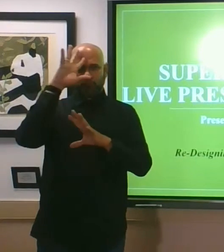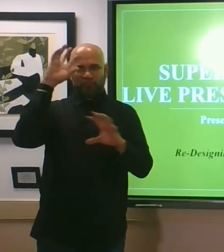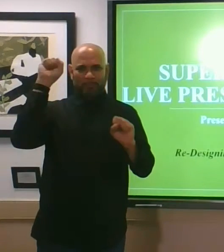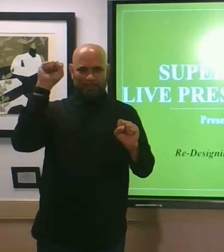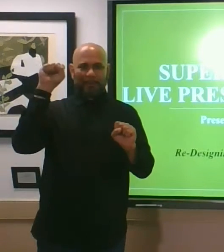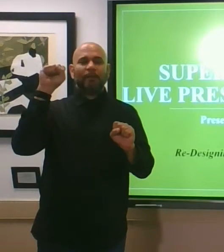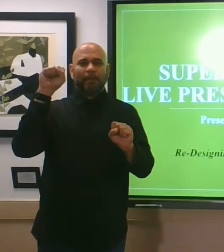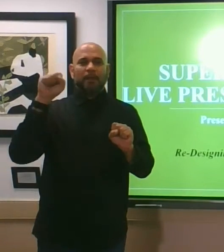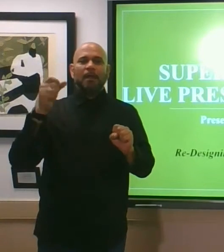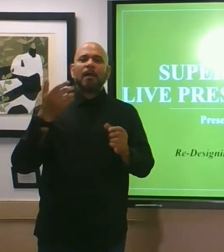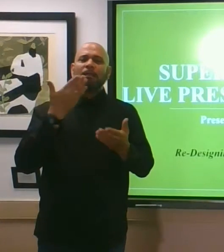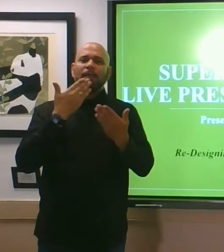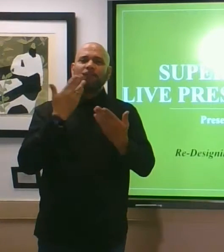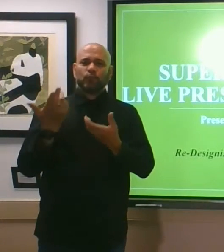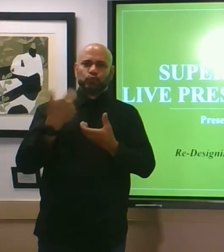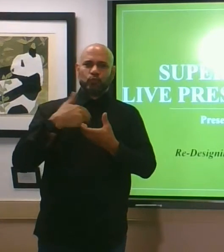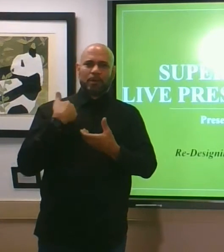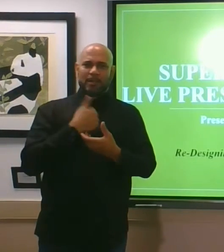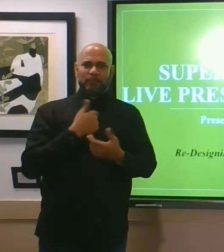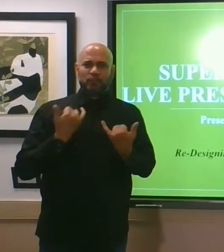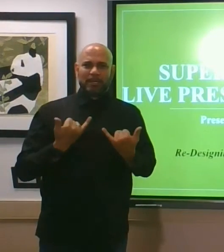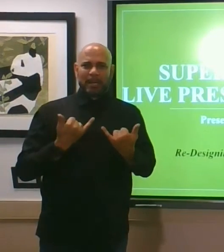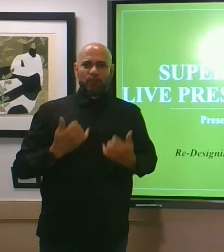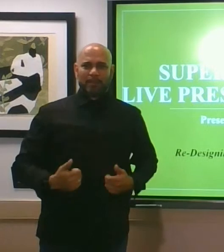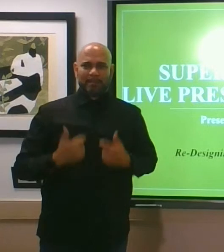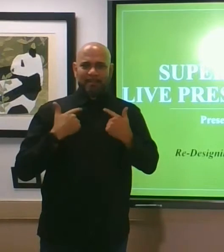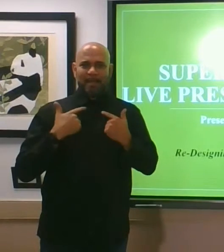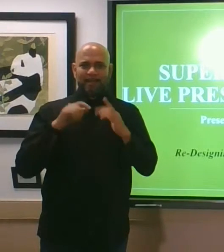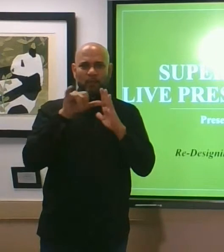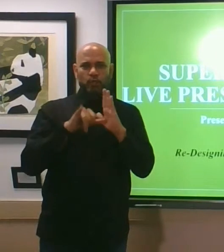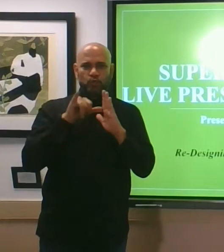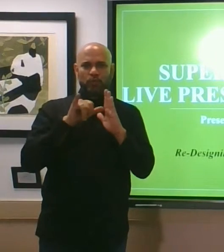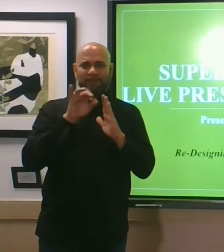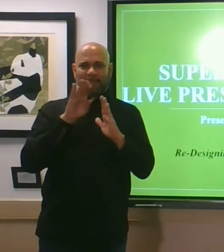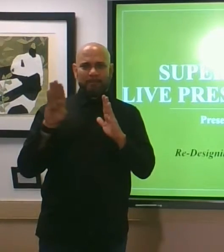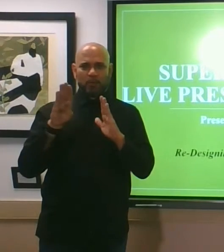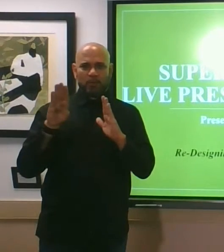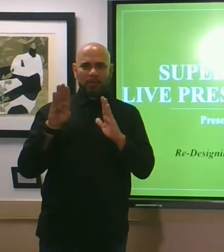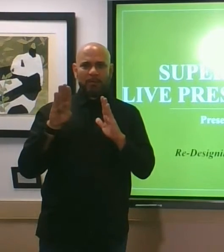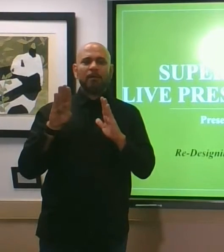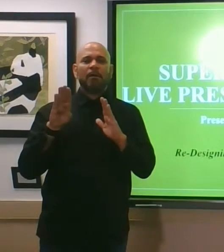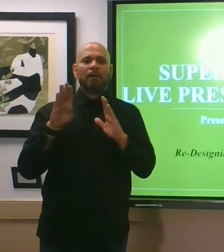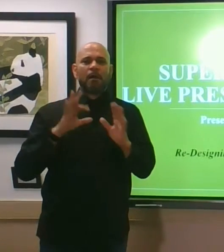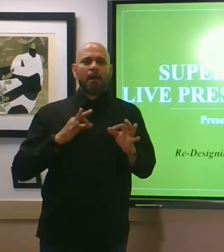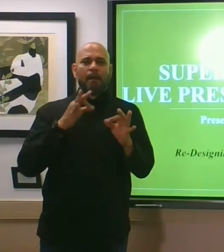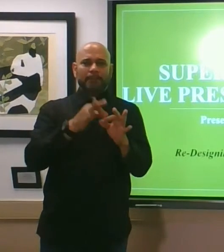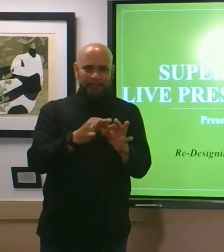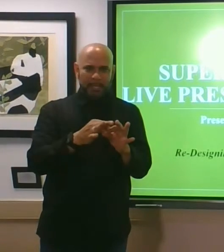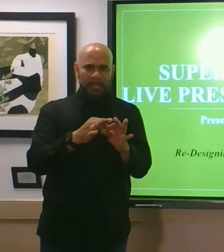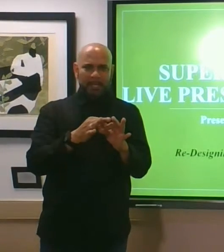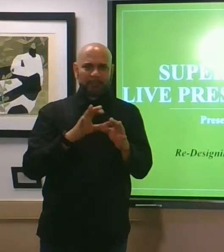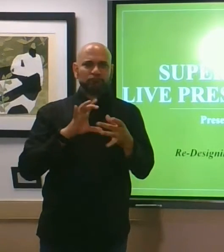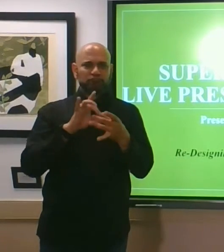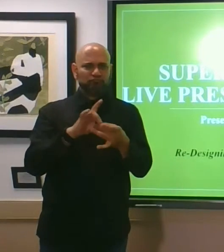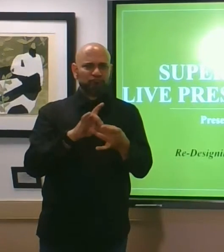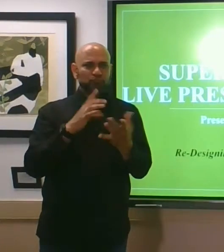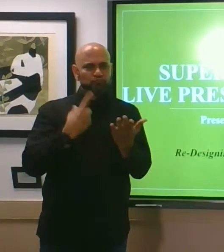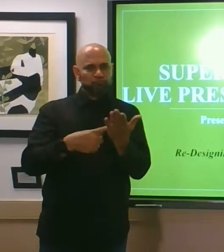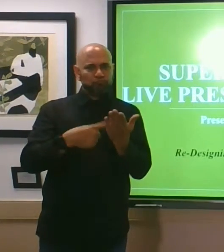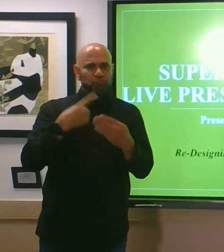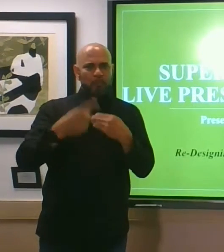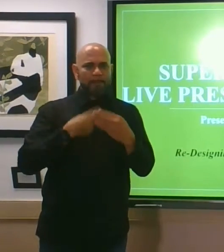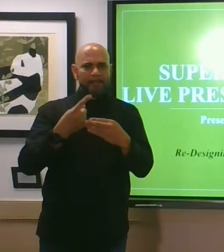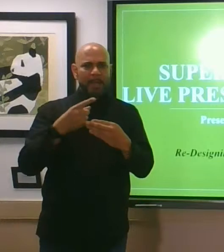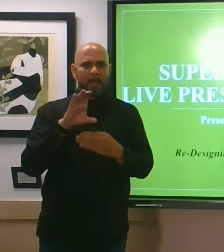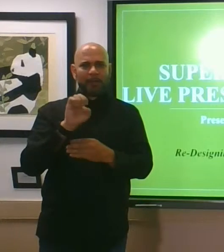you for joining us today on this live youtube facebook update relative to our clayton county public schools reopening of